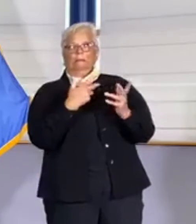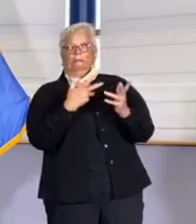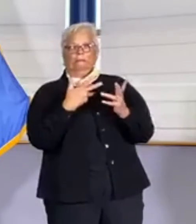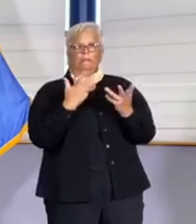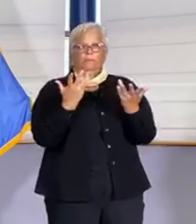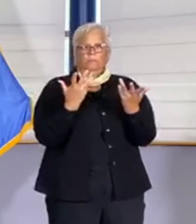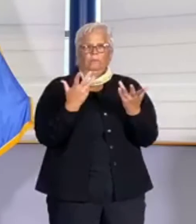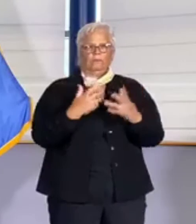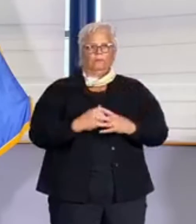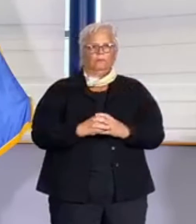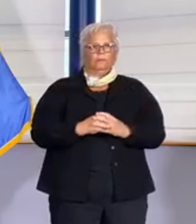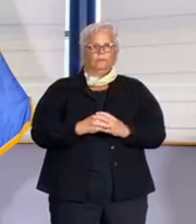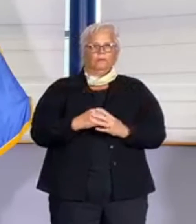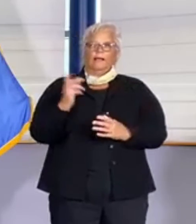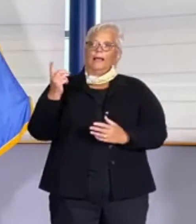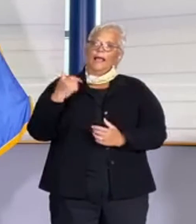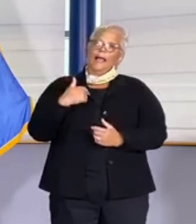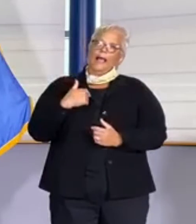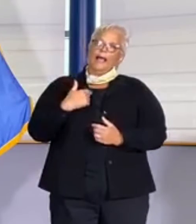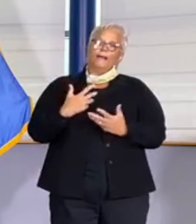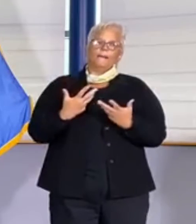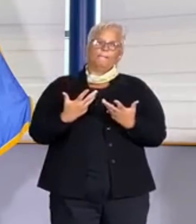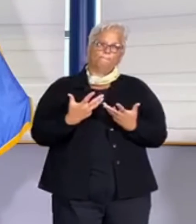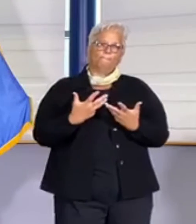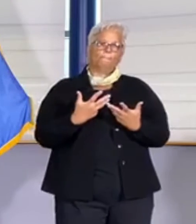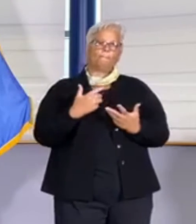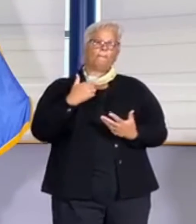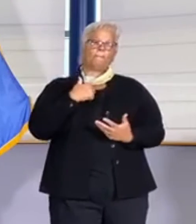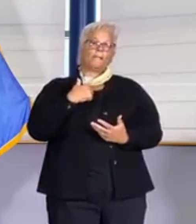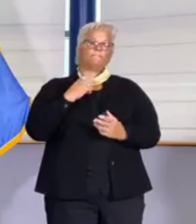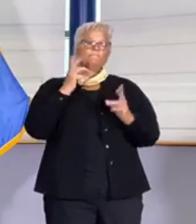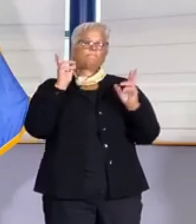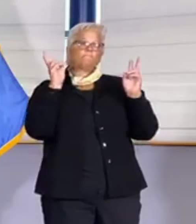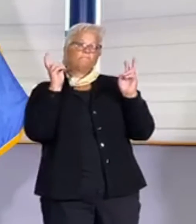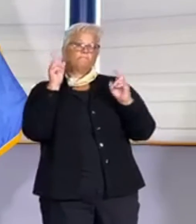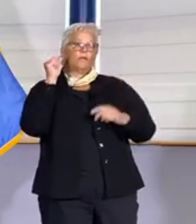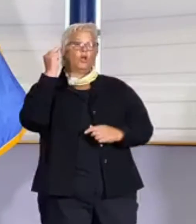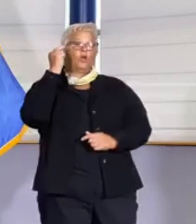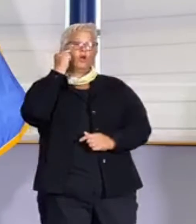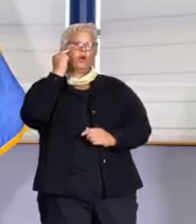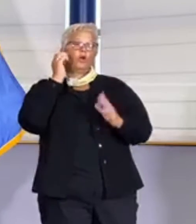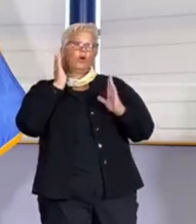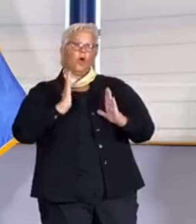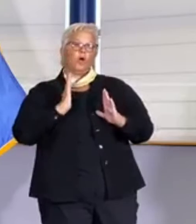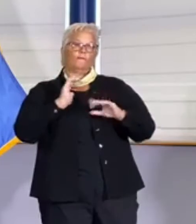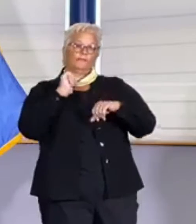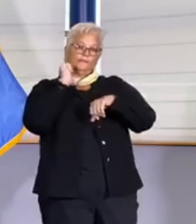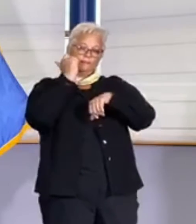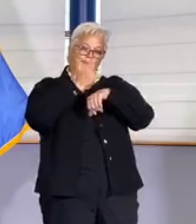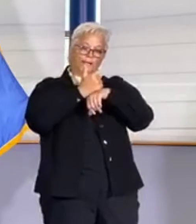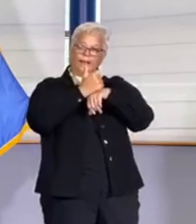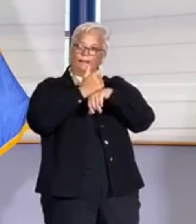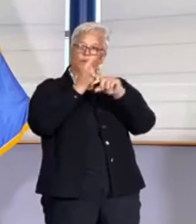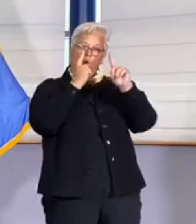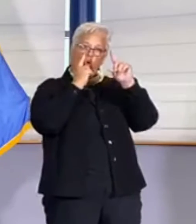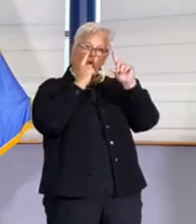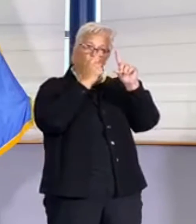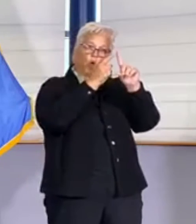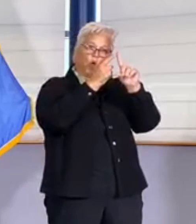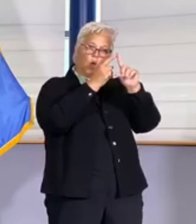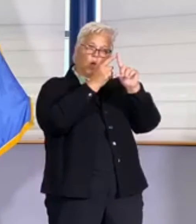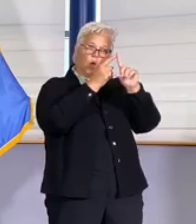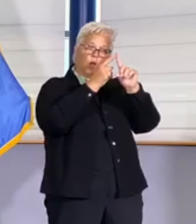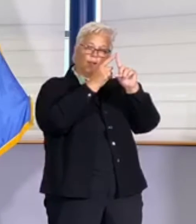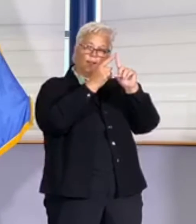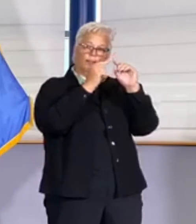statewide and is deferring to local communities to take action based on what we see beyond that. And